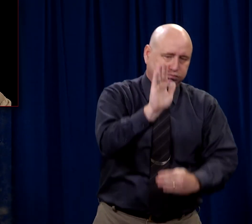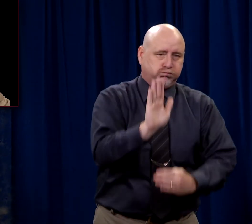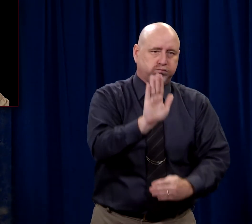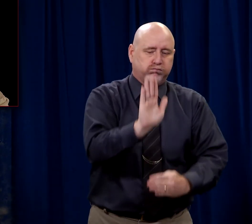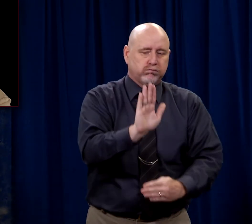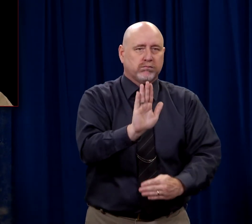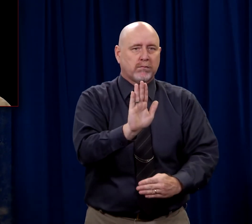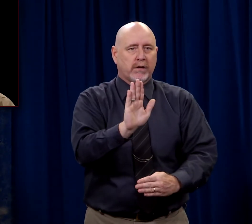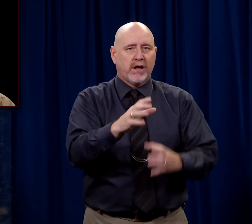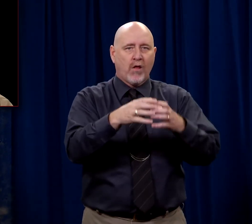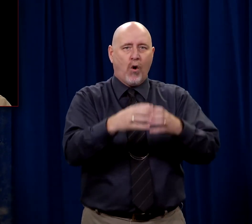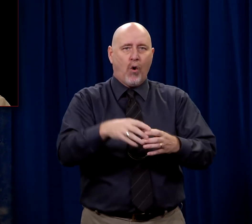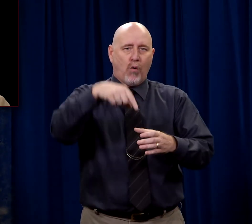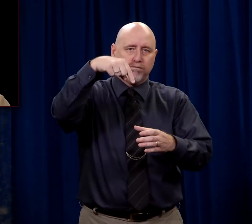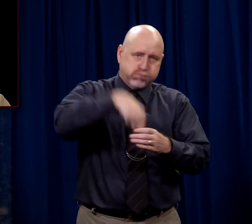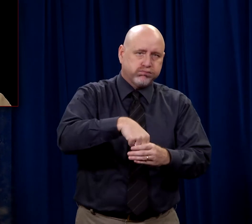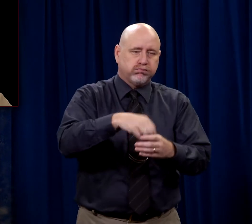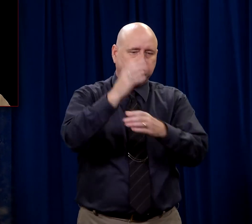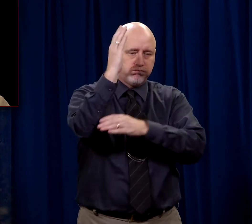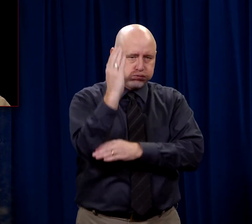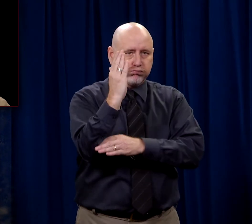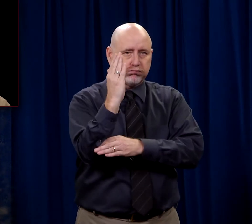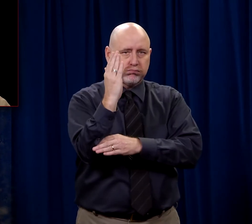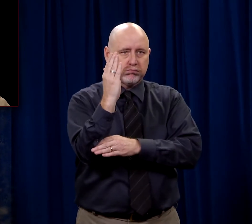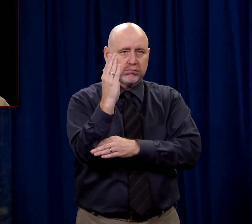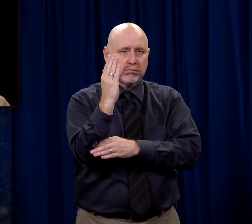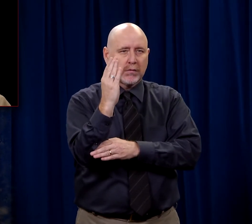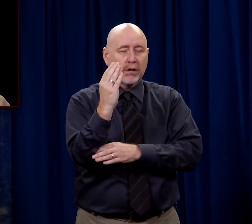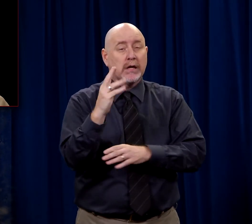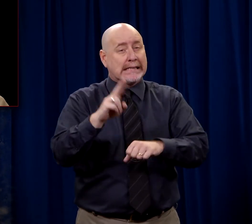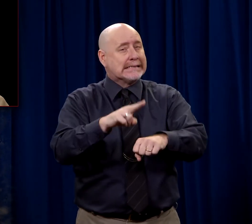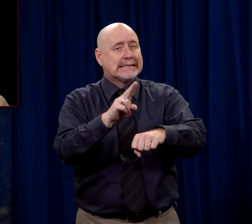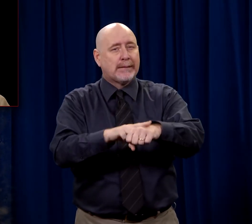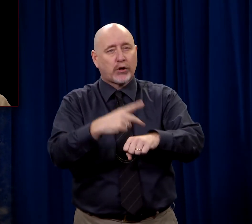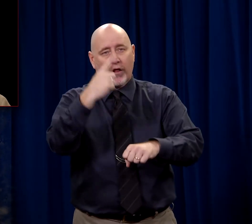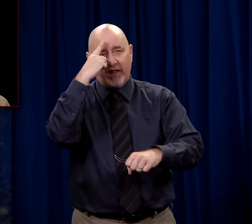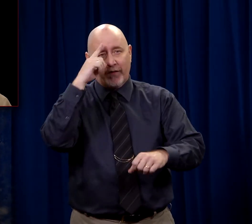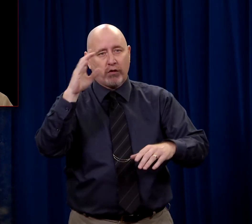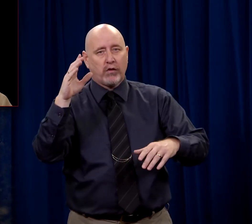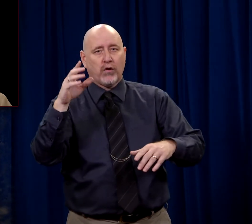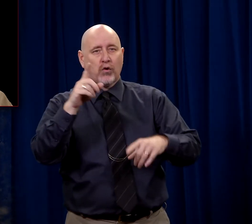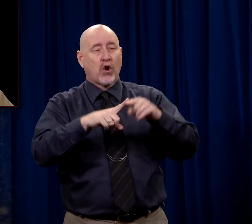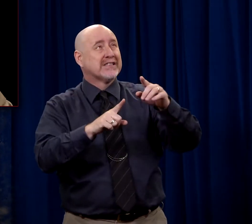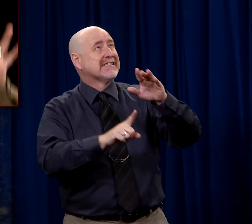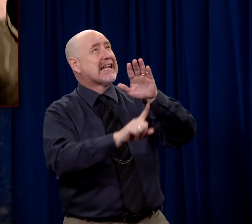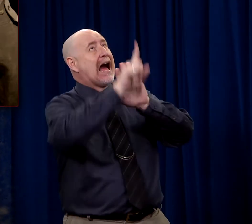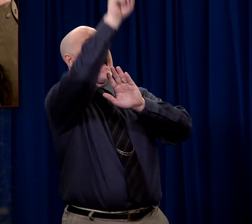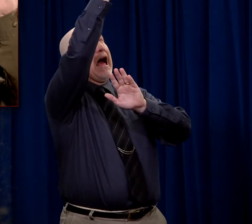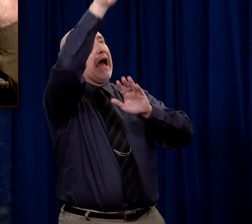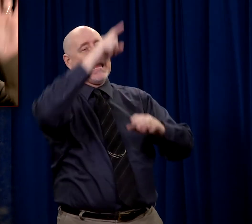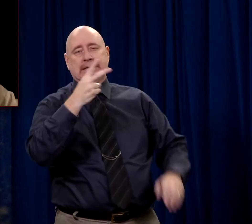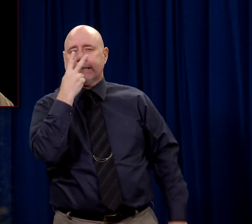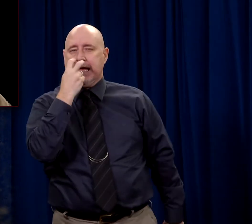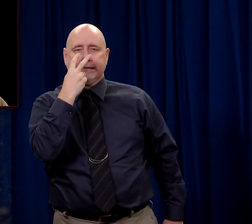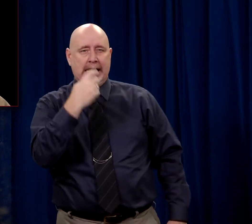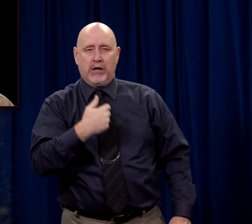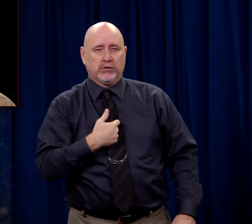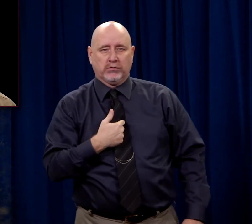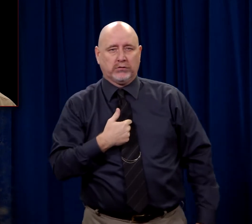cross and then drop it down into the hole. Now, typically we think about the cross being up high. I doubt that was the